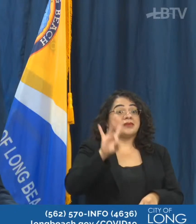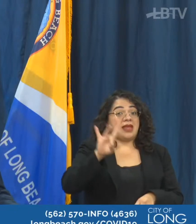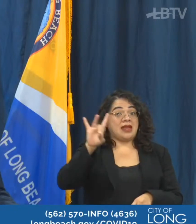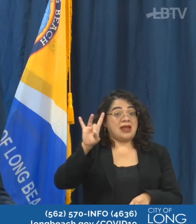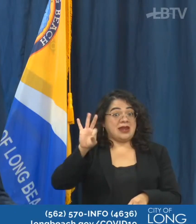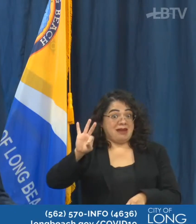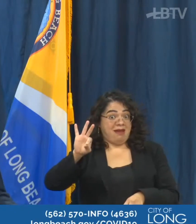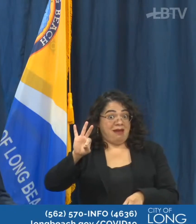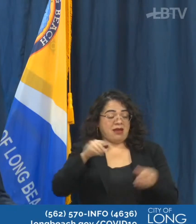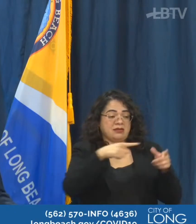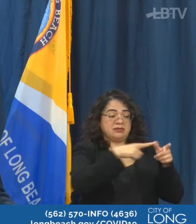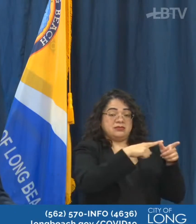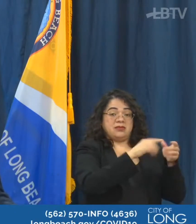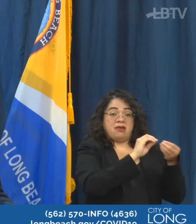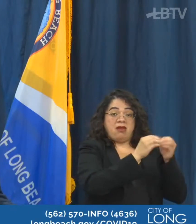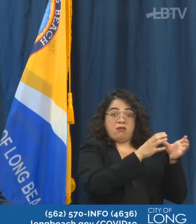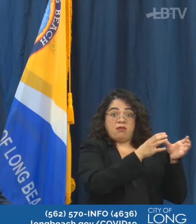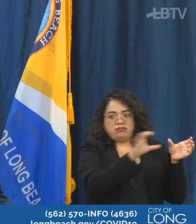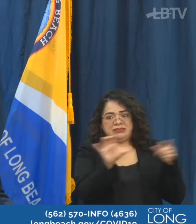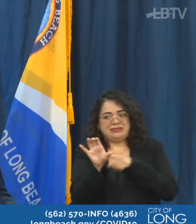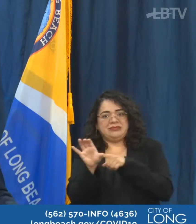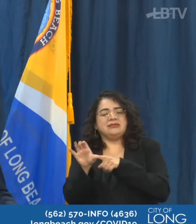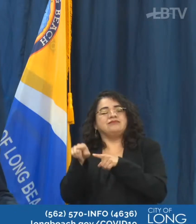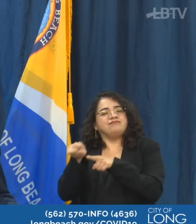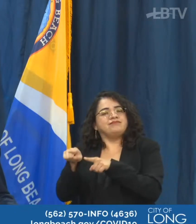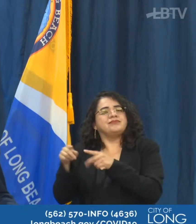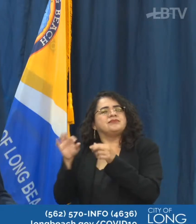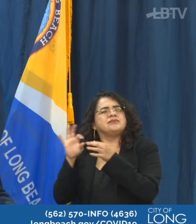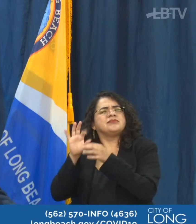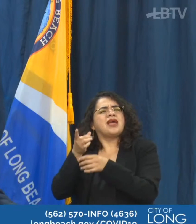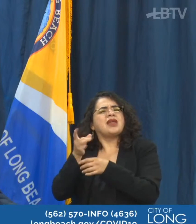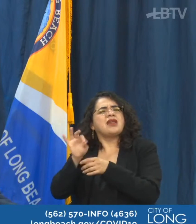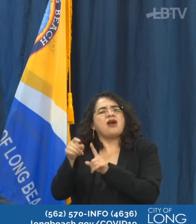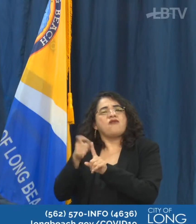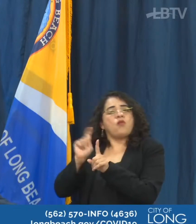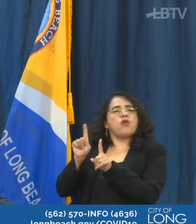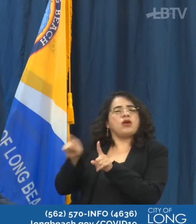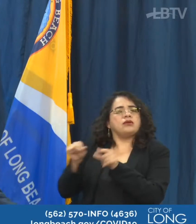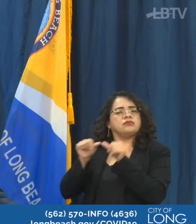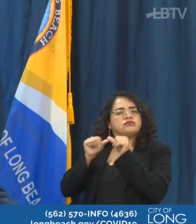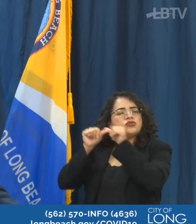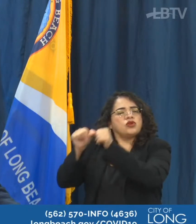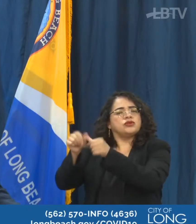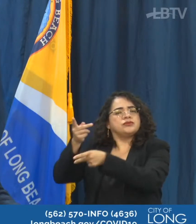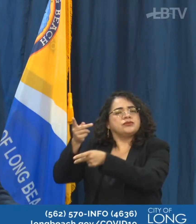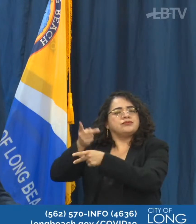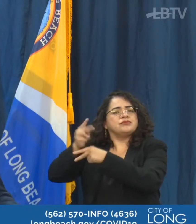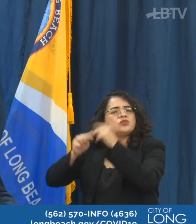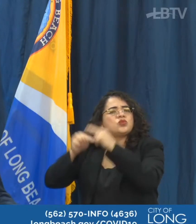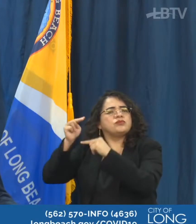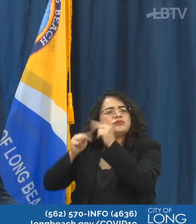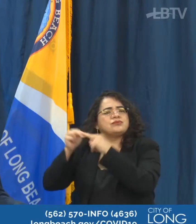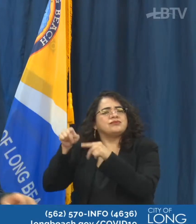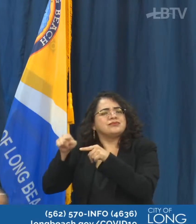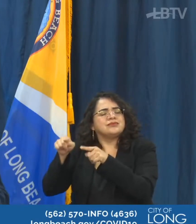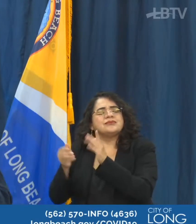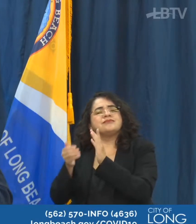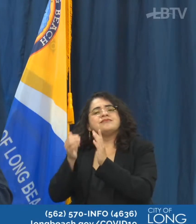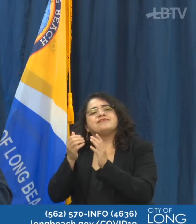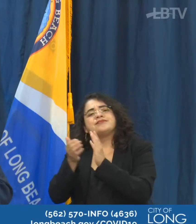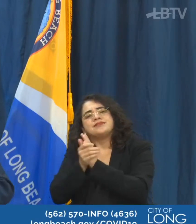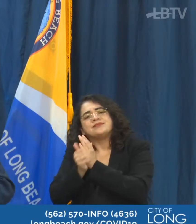facilities. And we know that that COVID is particularly is harmful to our seniors and vulnerable communities.